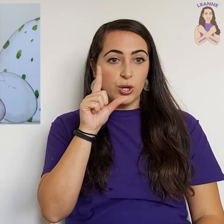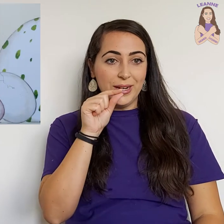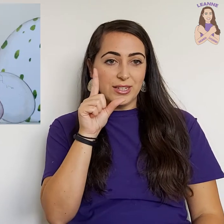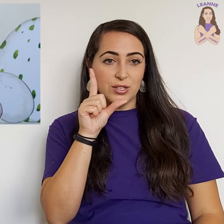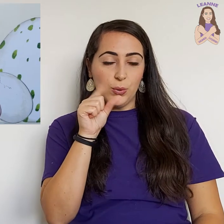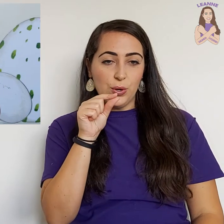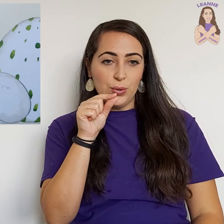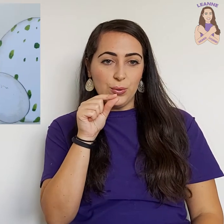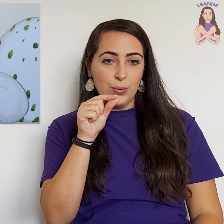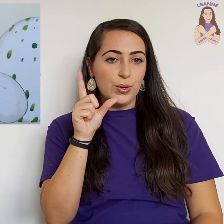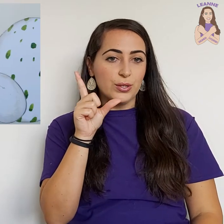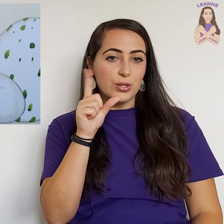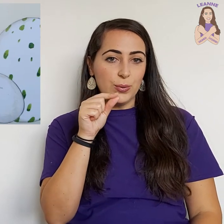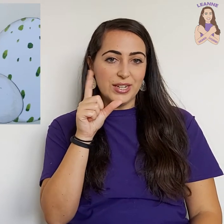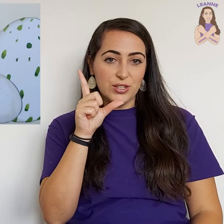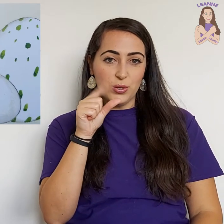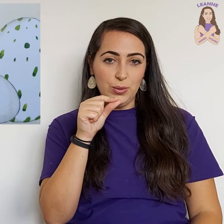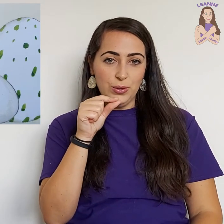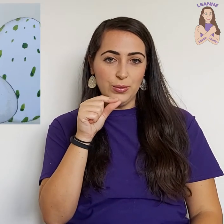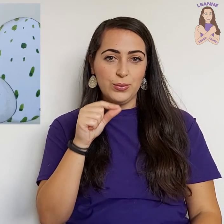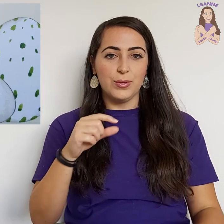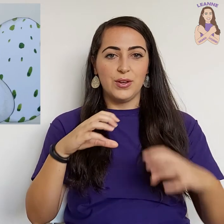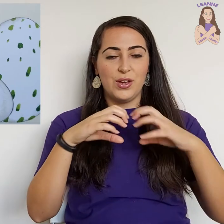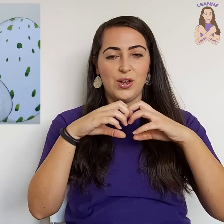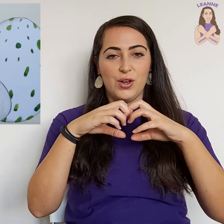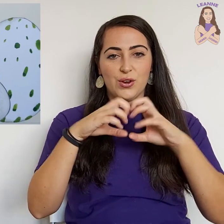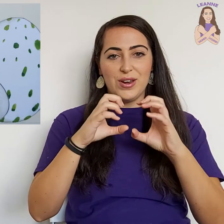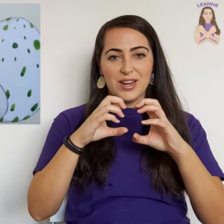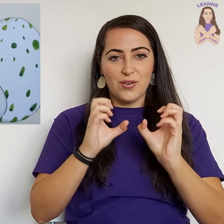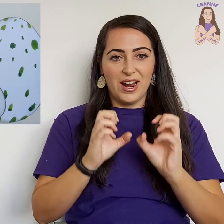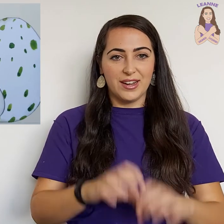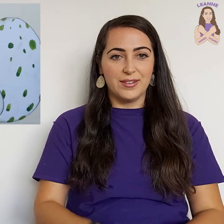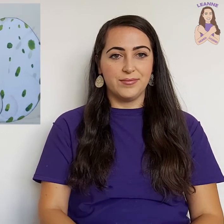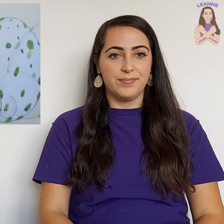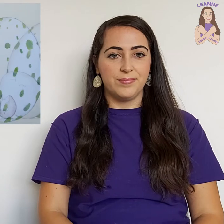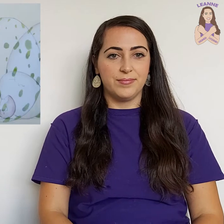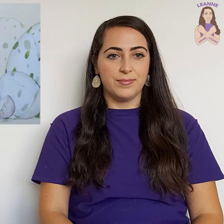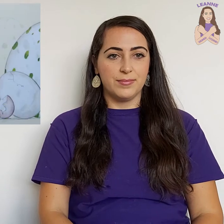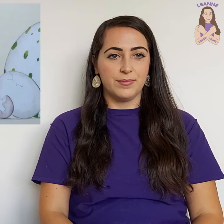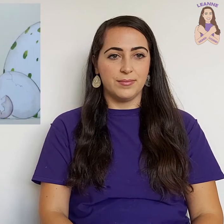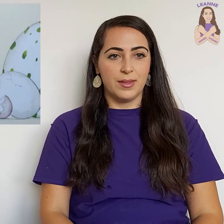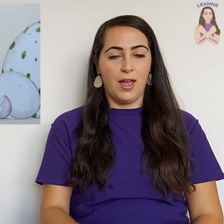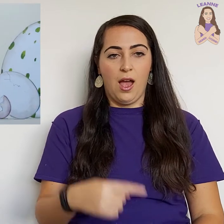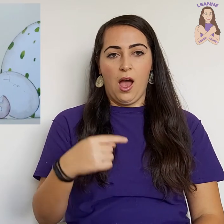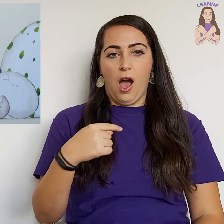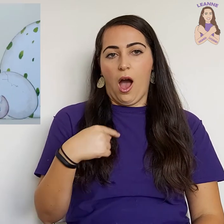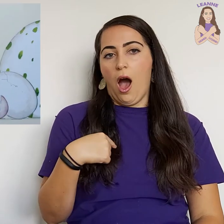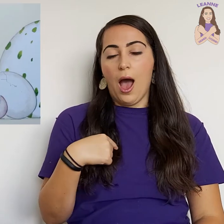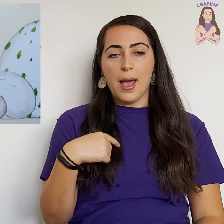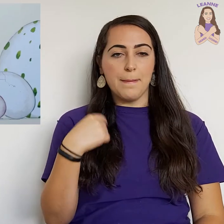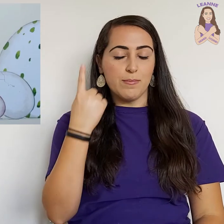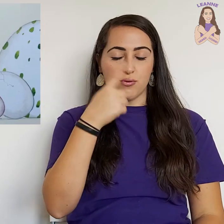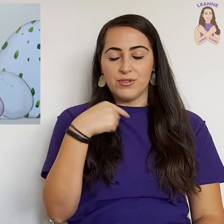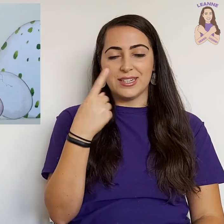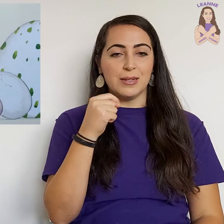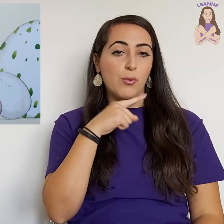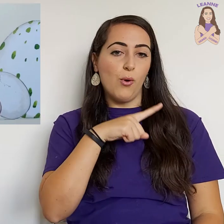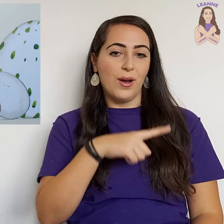Twink, twink, twink, twink, twink, twink. Creep, crack. Creep, I'm a pretty boy.